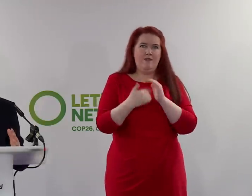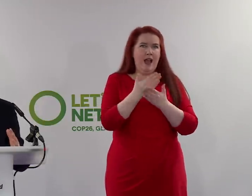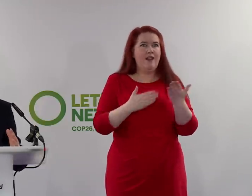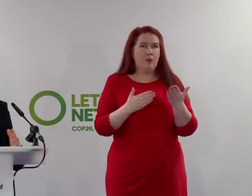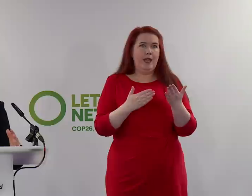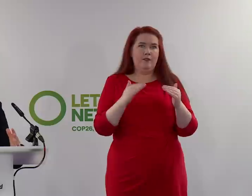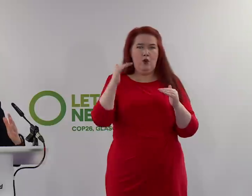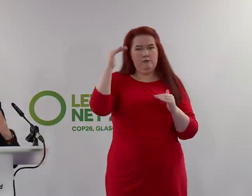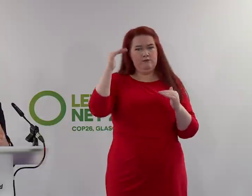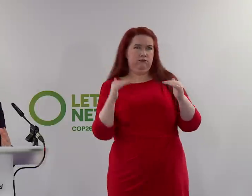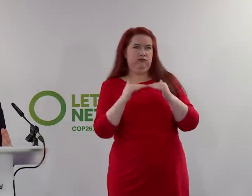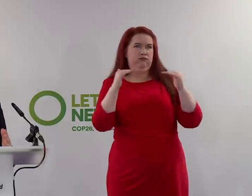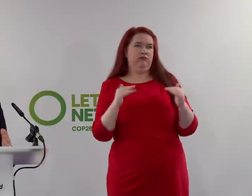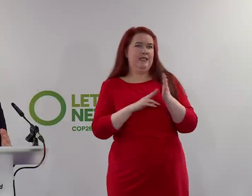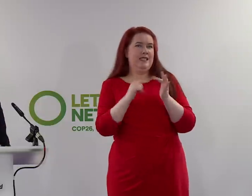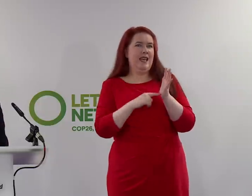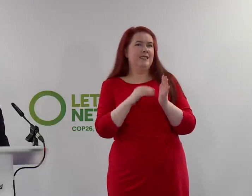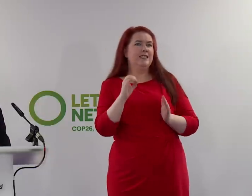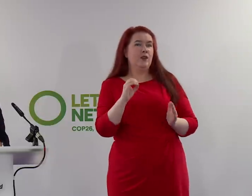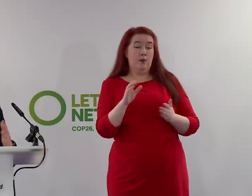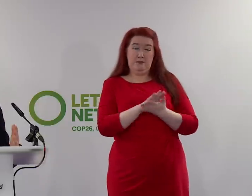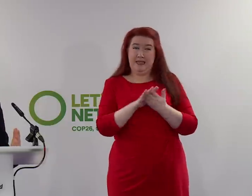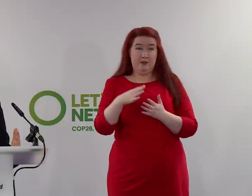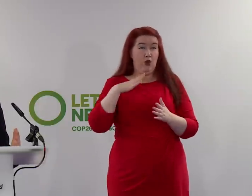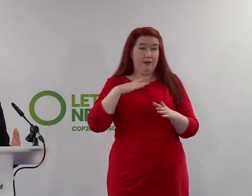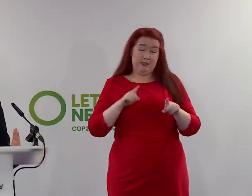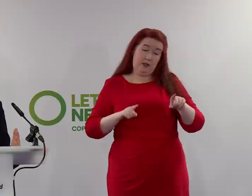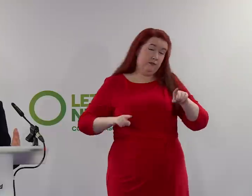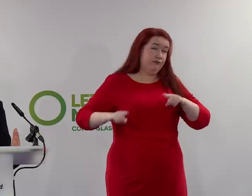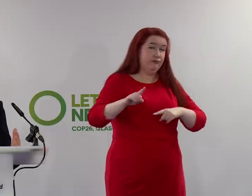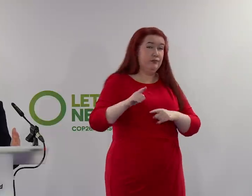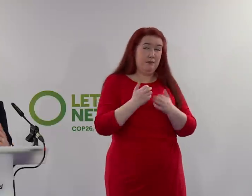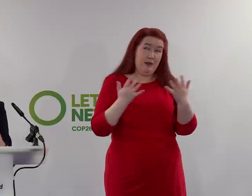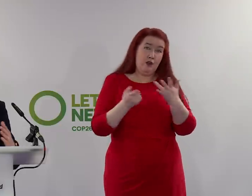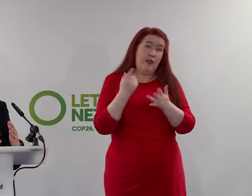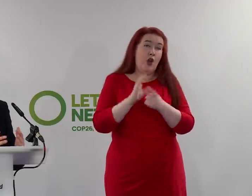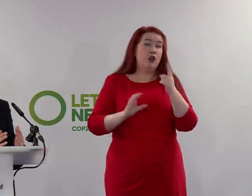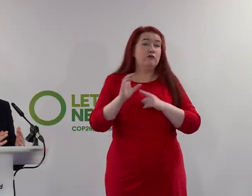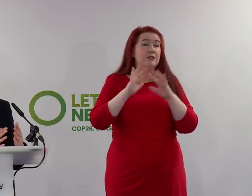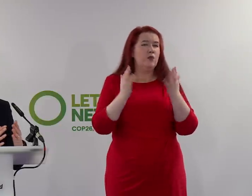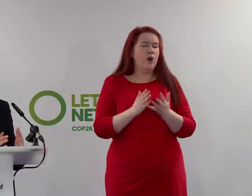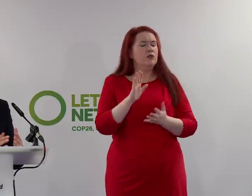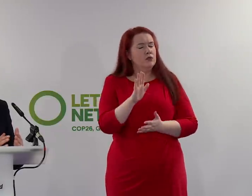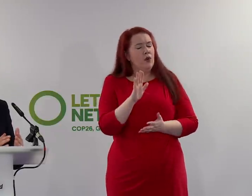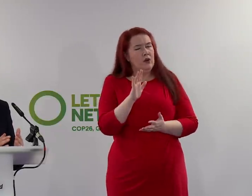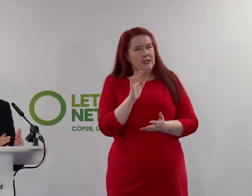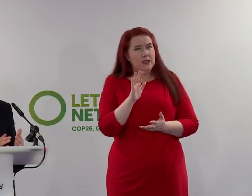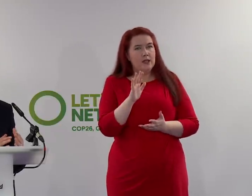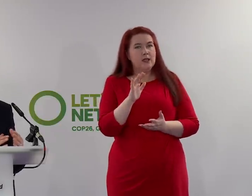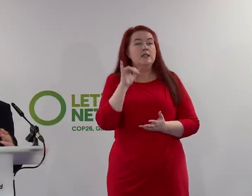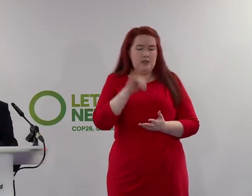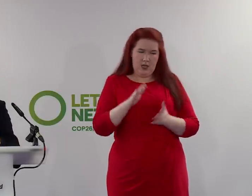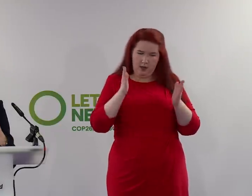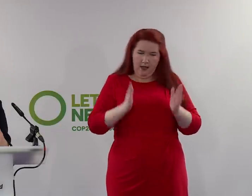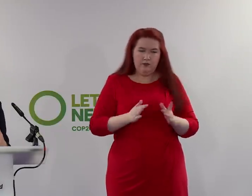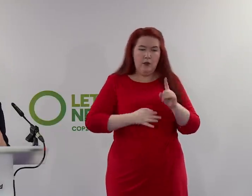puts us much further ahead than many, if not most, other countries across the world. So we've got to force ourselves to do better,